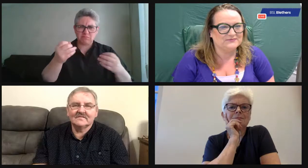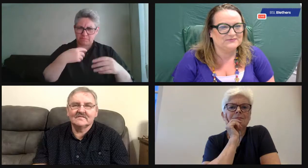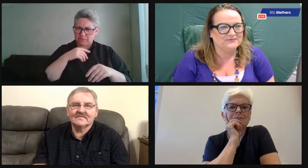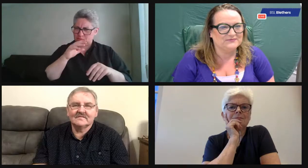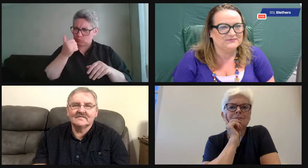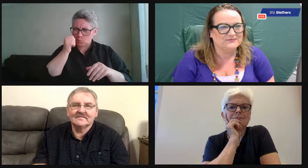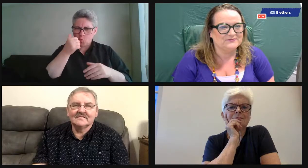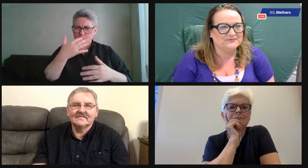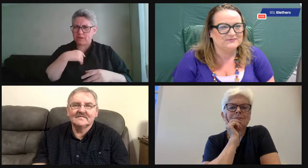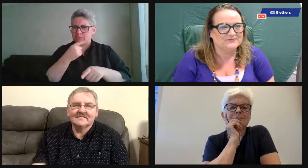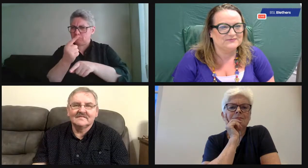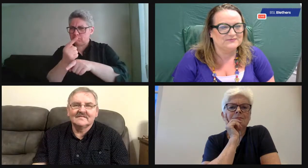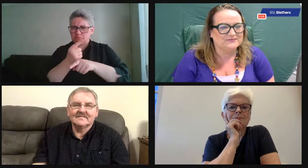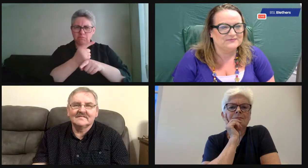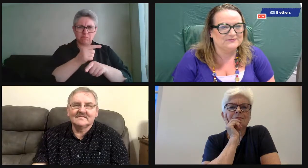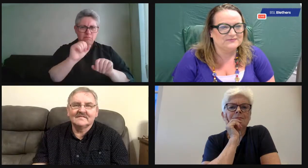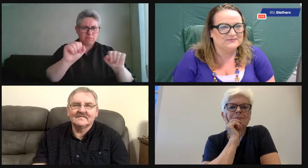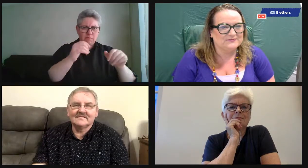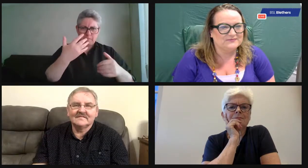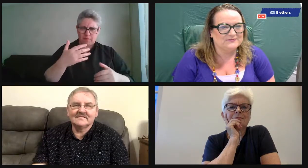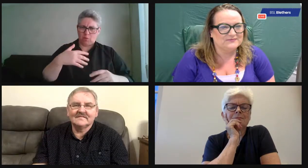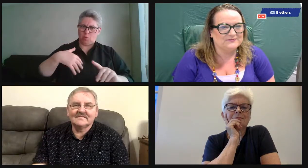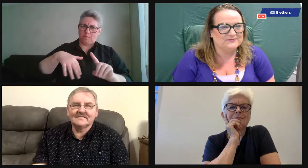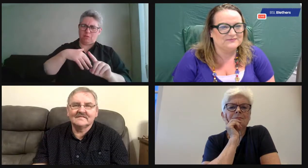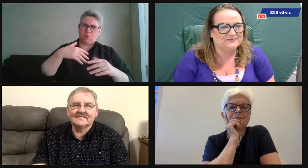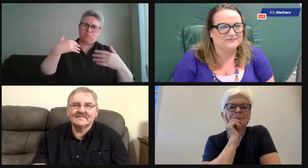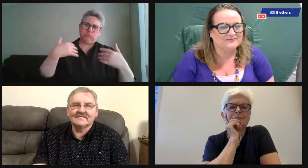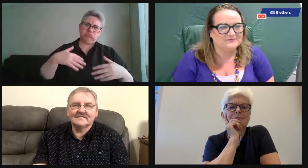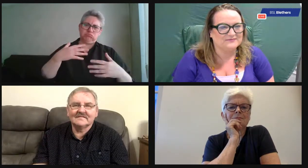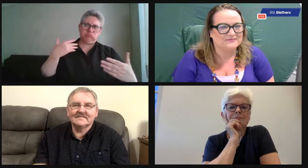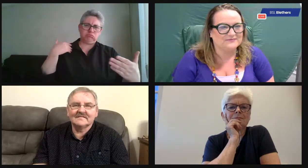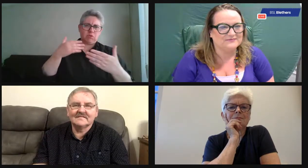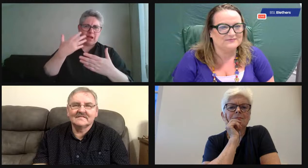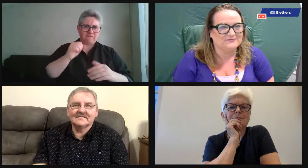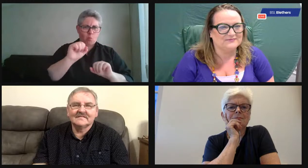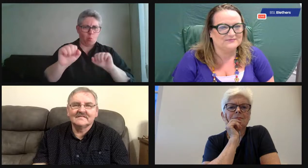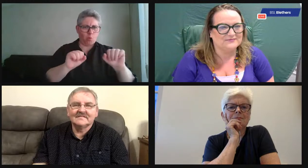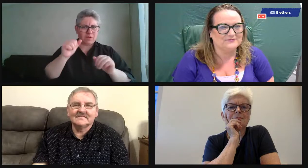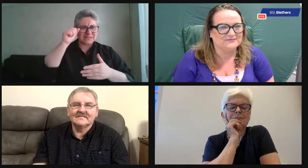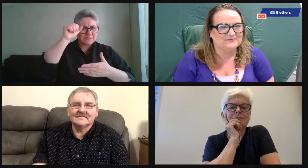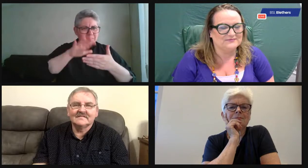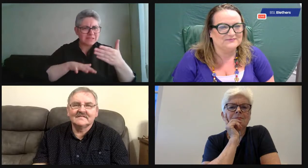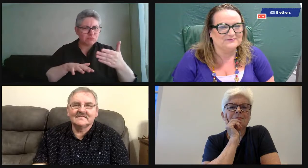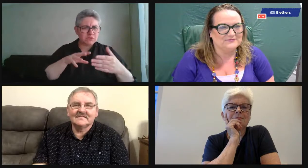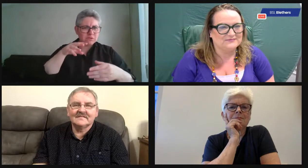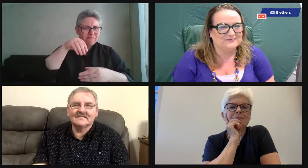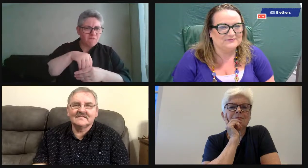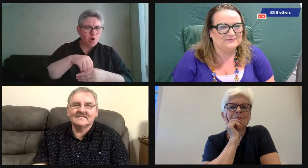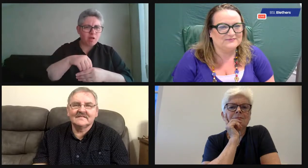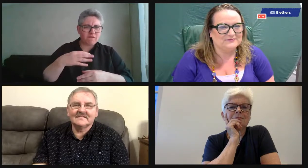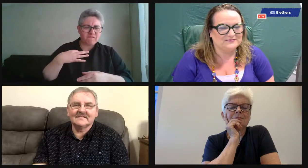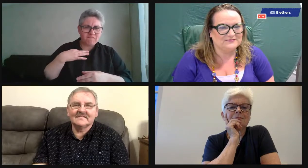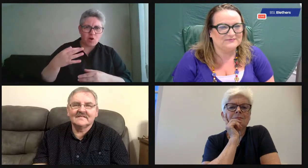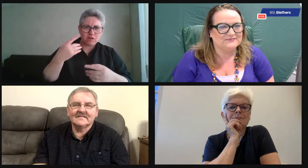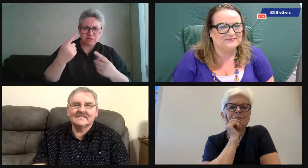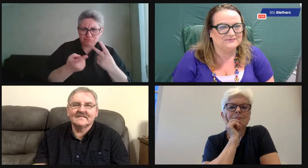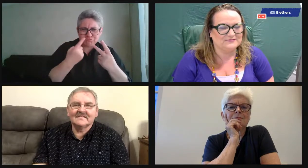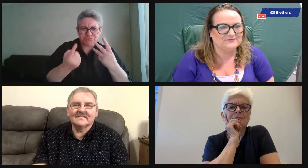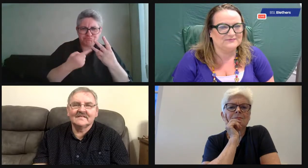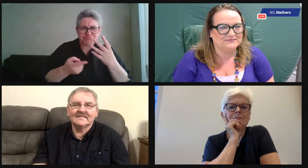And volunteering is quite a crucial thing. I know I've spoken to each of you and you all have a really rich background when it comes to